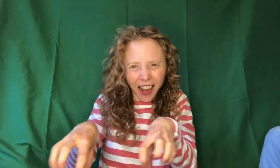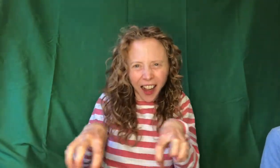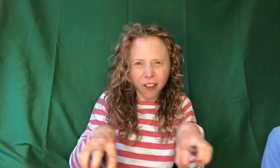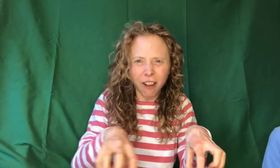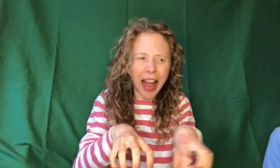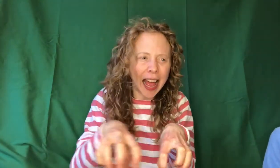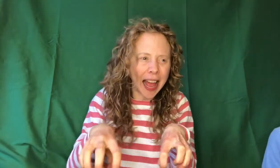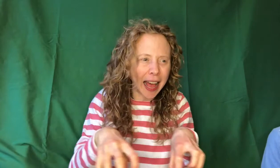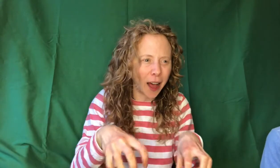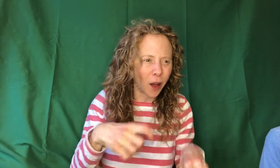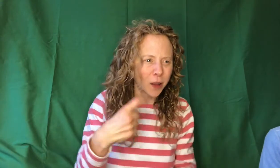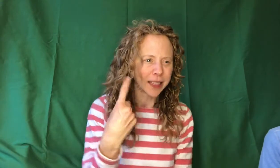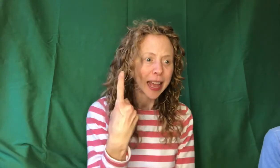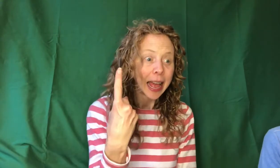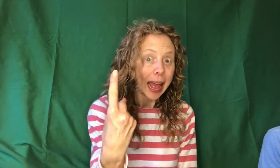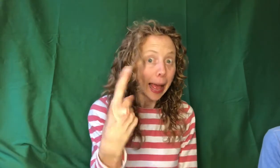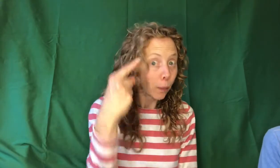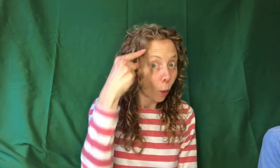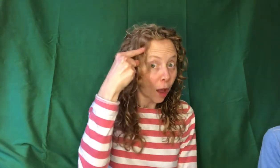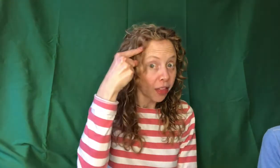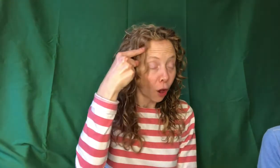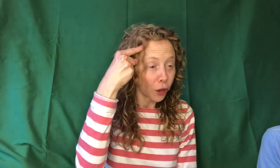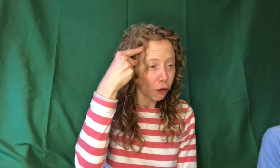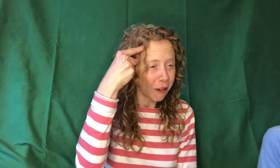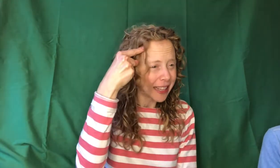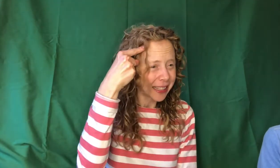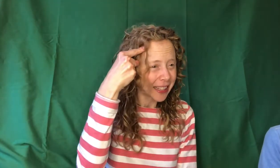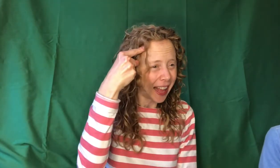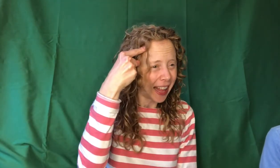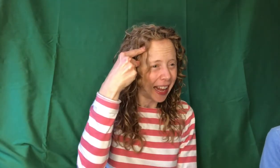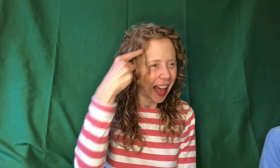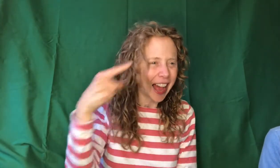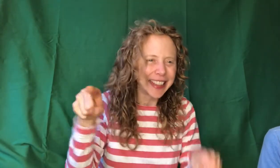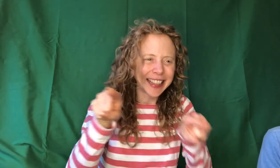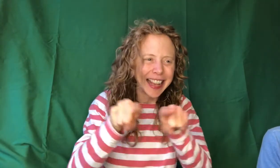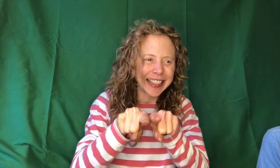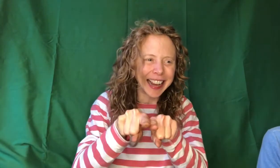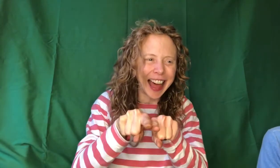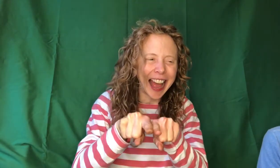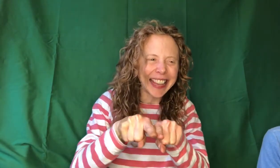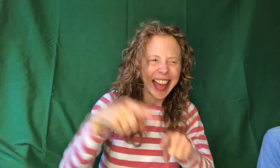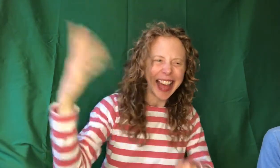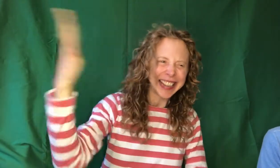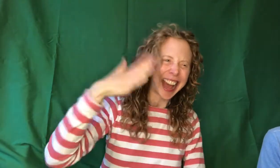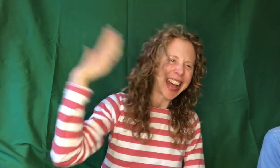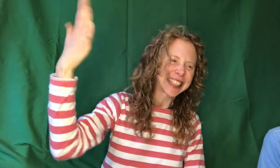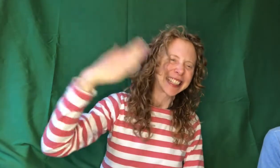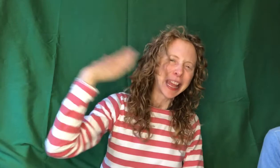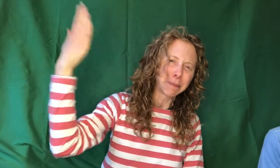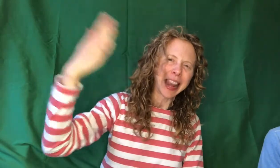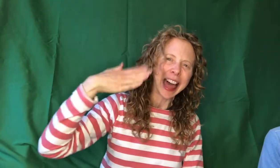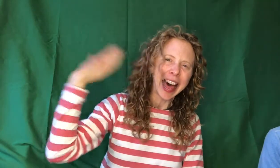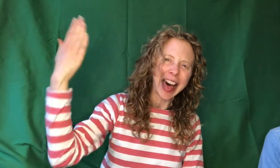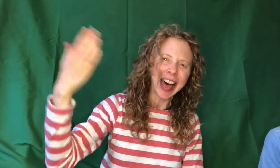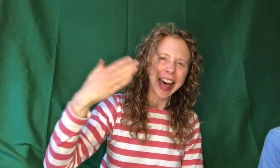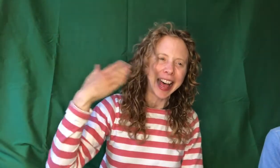around. And one thought crystallizes like an icy blast.